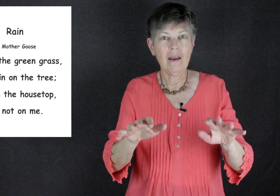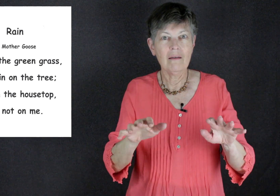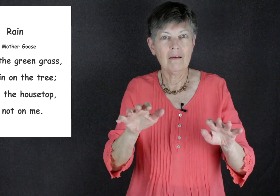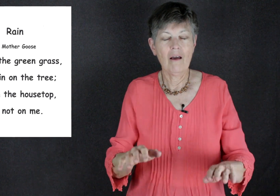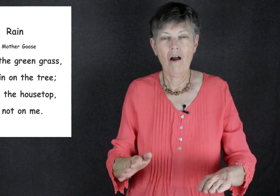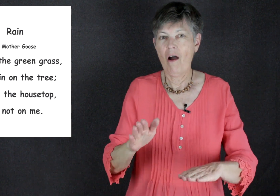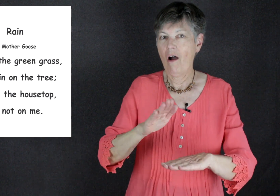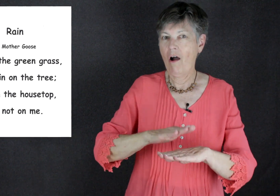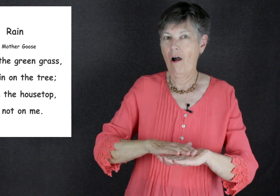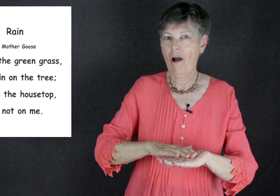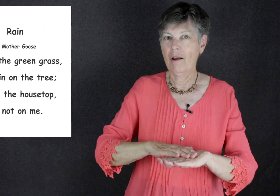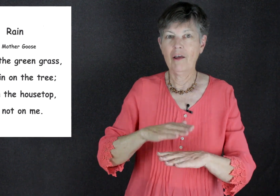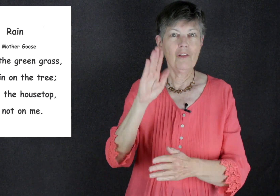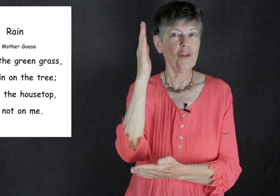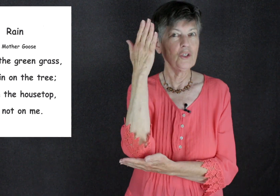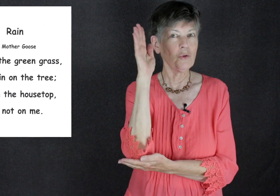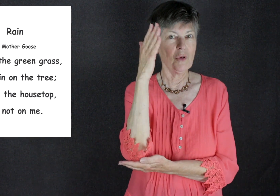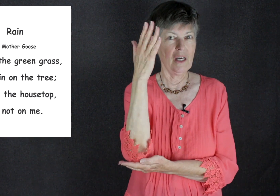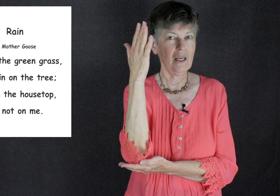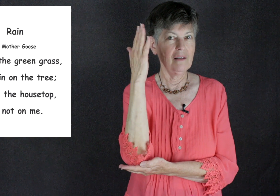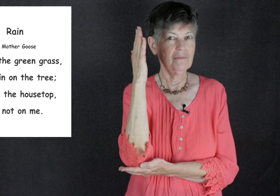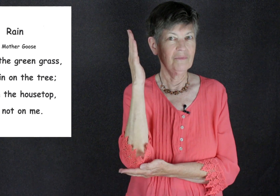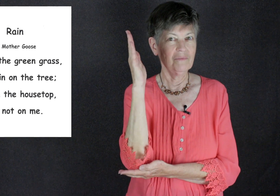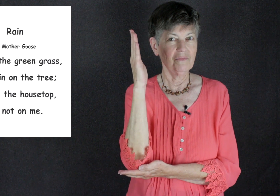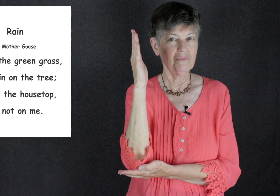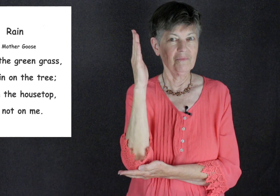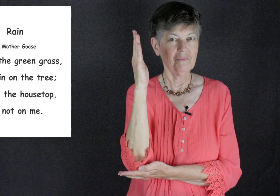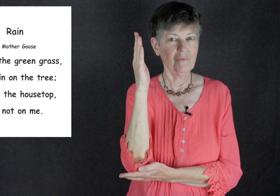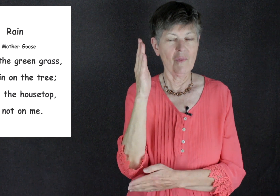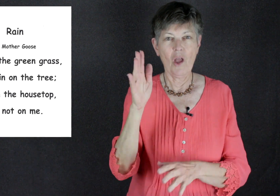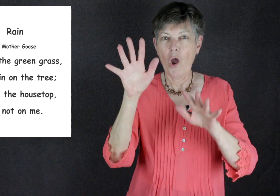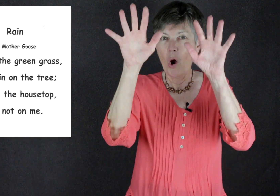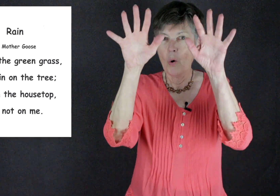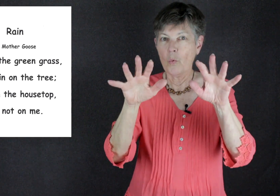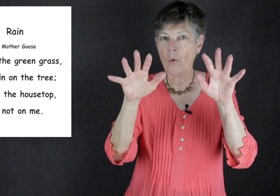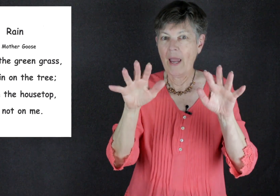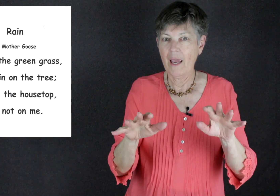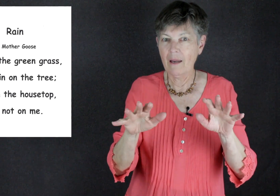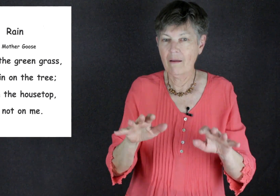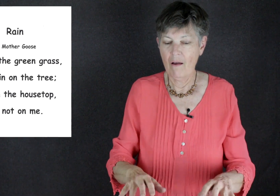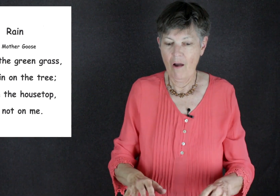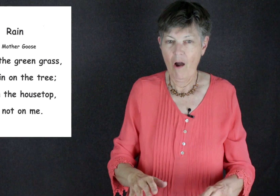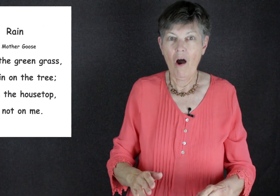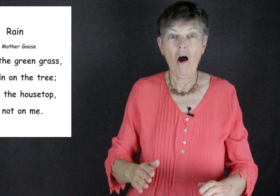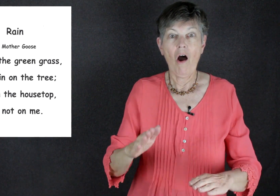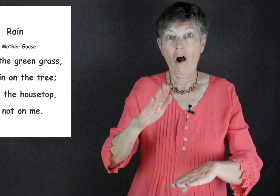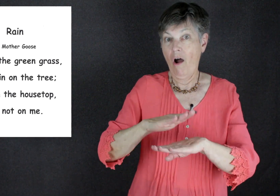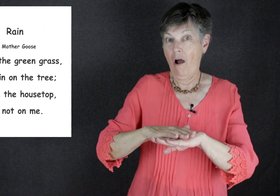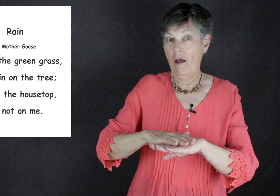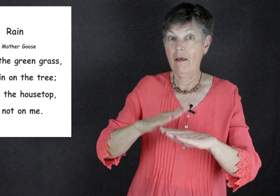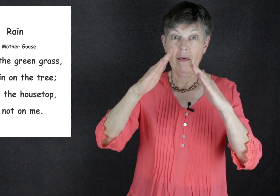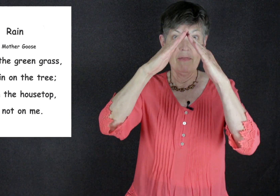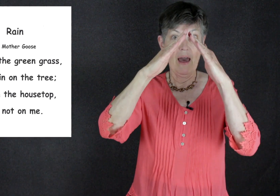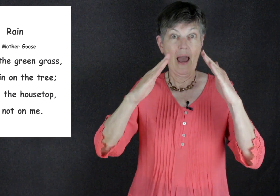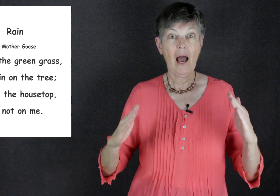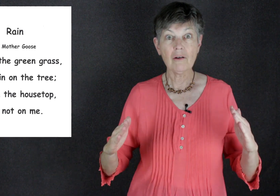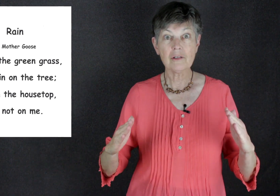on the tree rain on the house